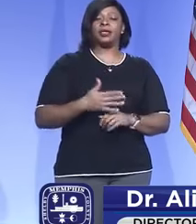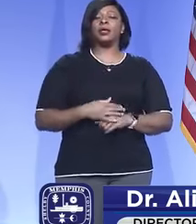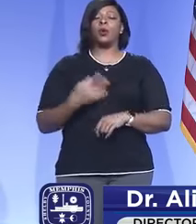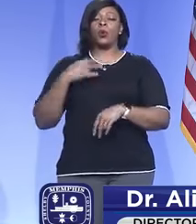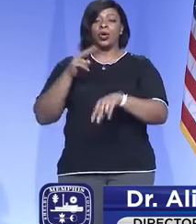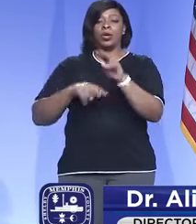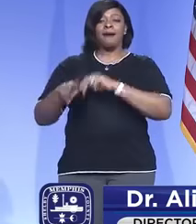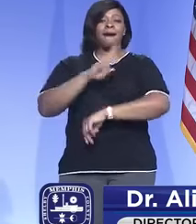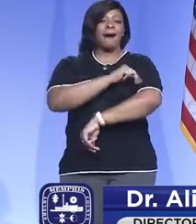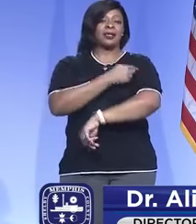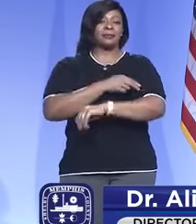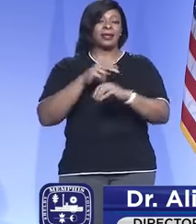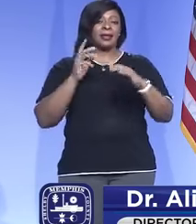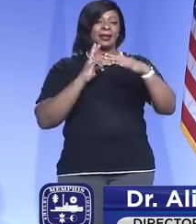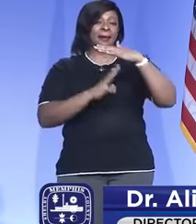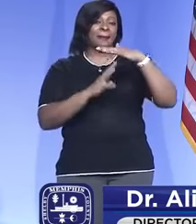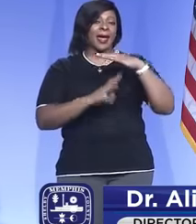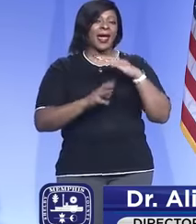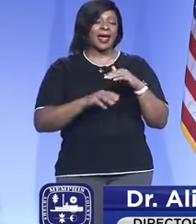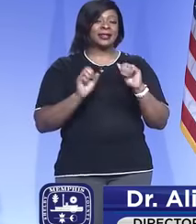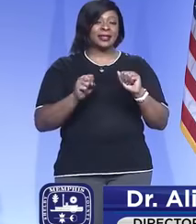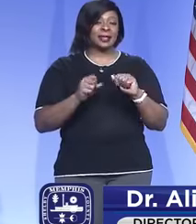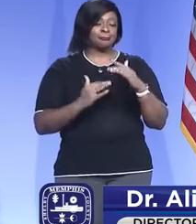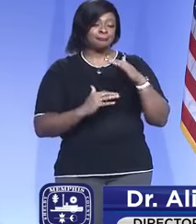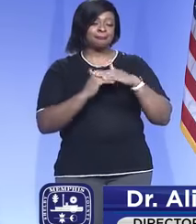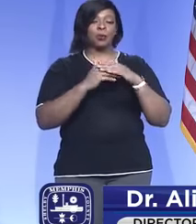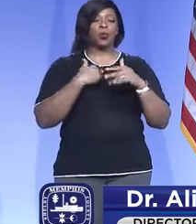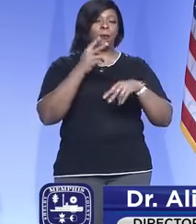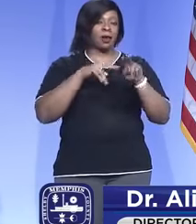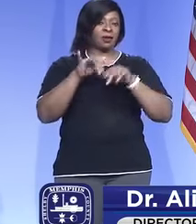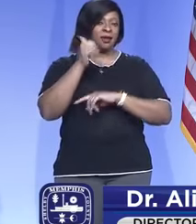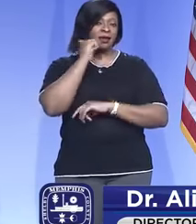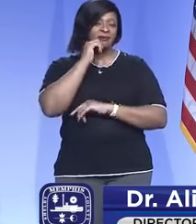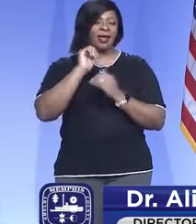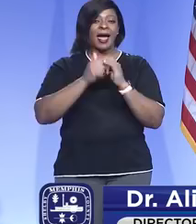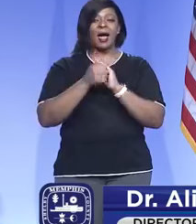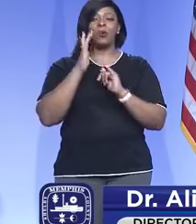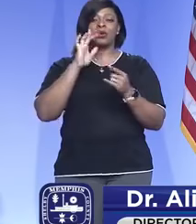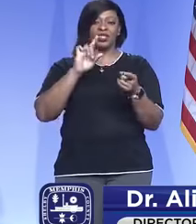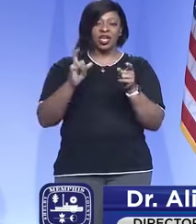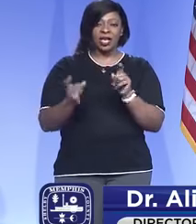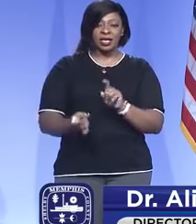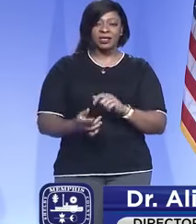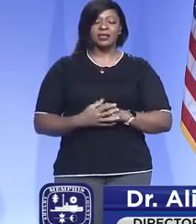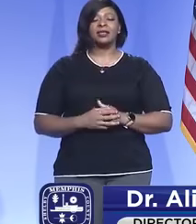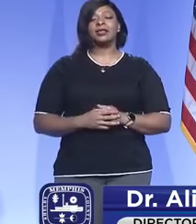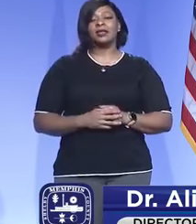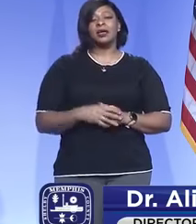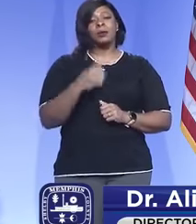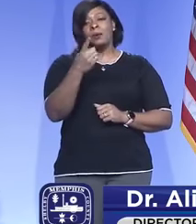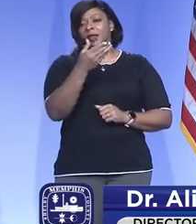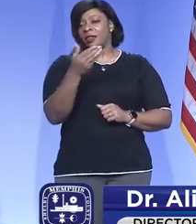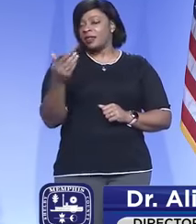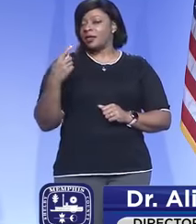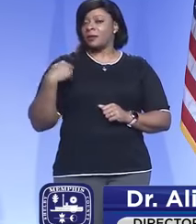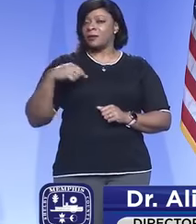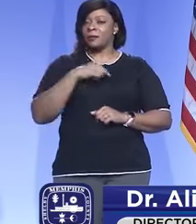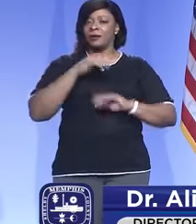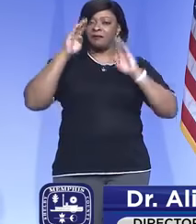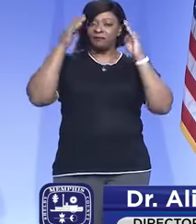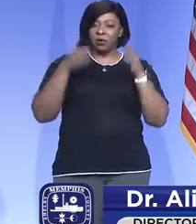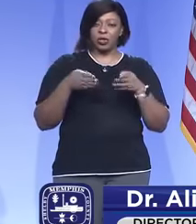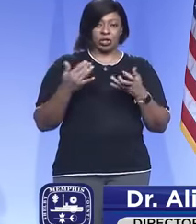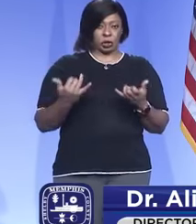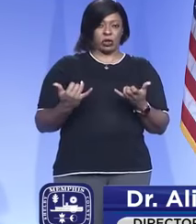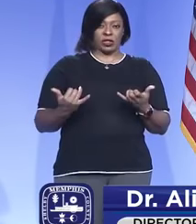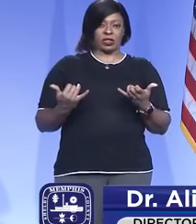hospital capacity. So, we look at that every day. We look at how it's changing. One of the things that we're focused on